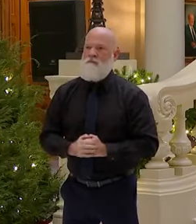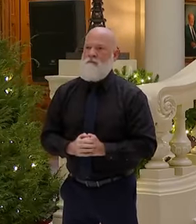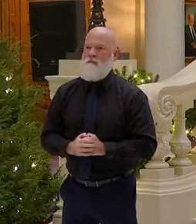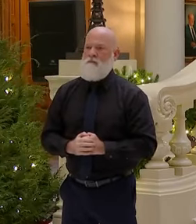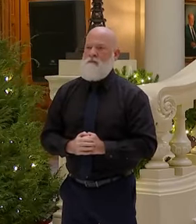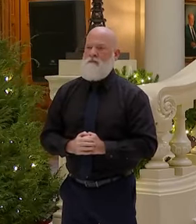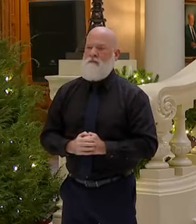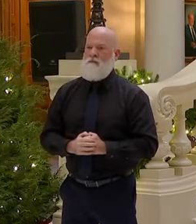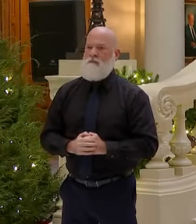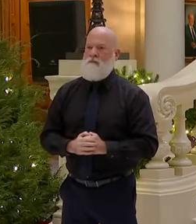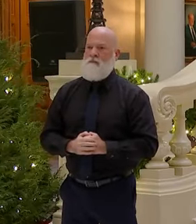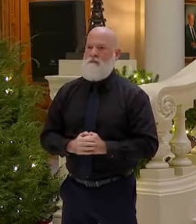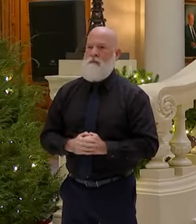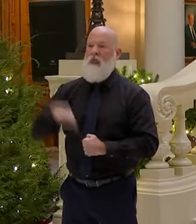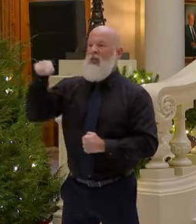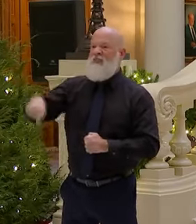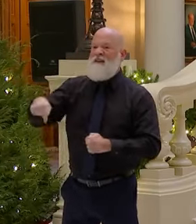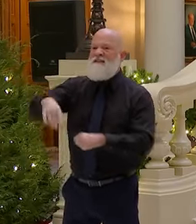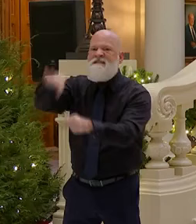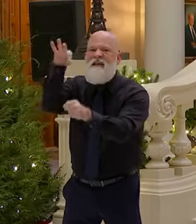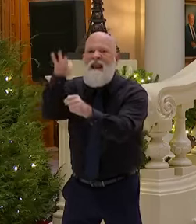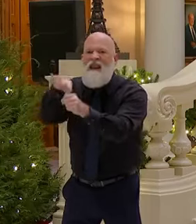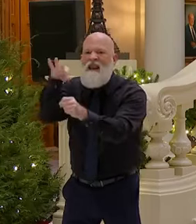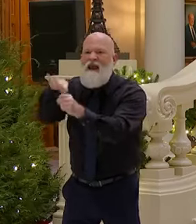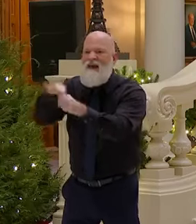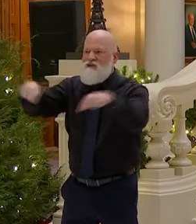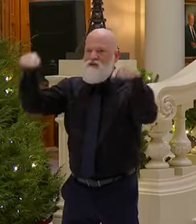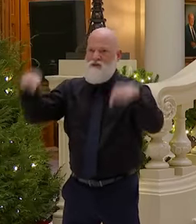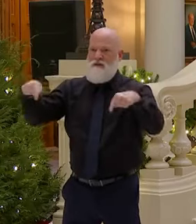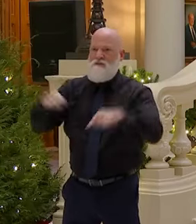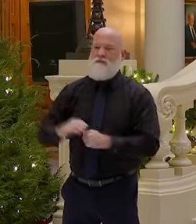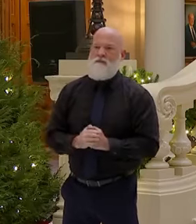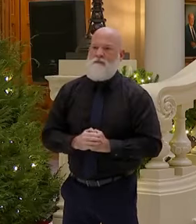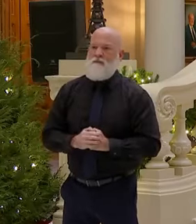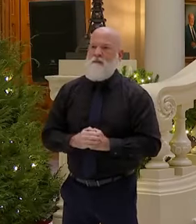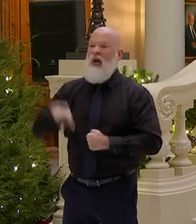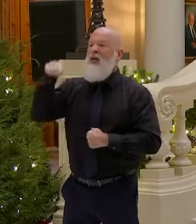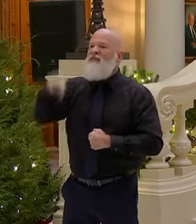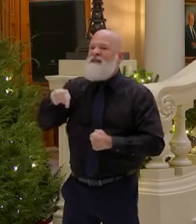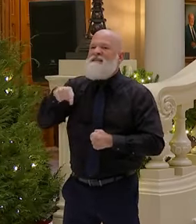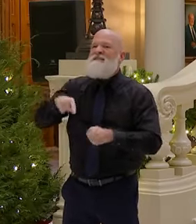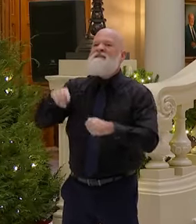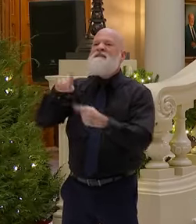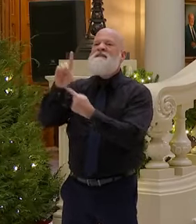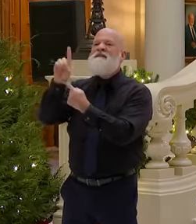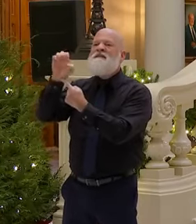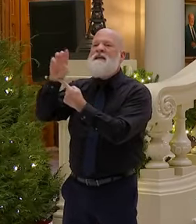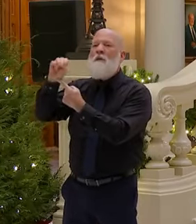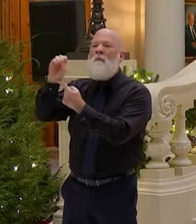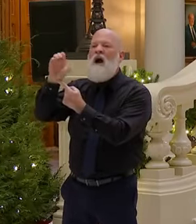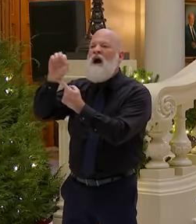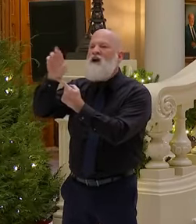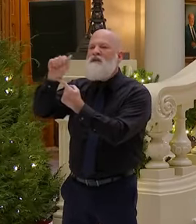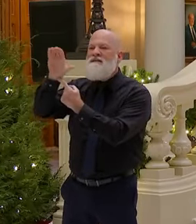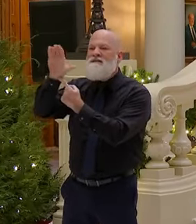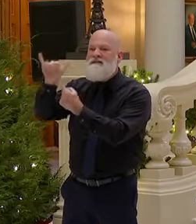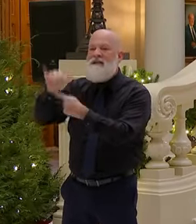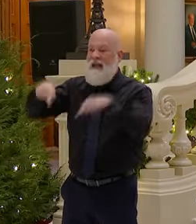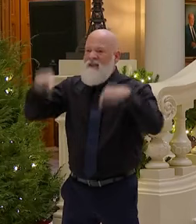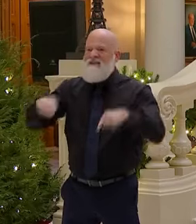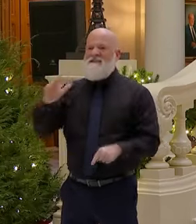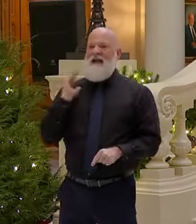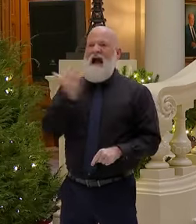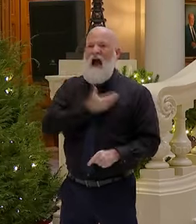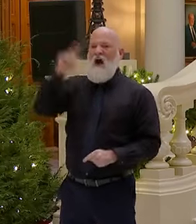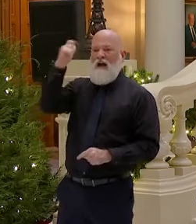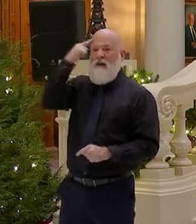This is elections. This is the backbone of democracy, and all of you who have not said a damn word are complicit in